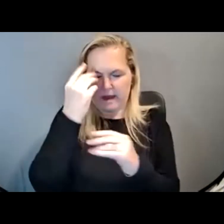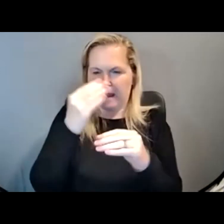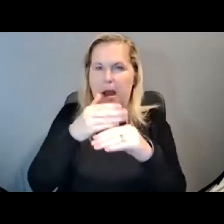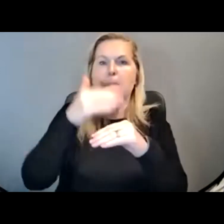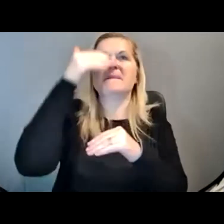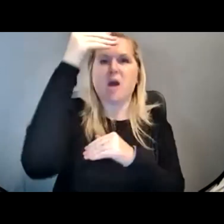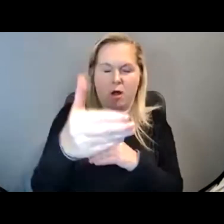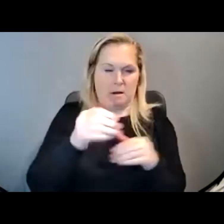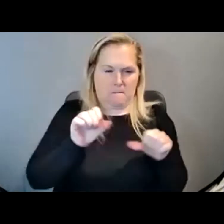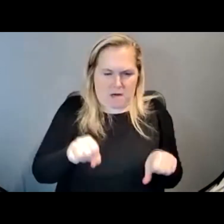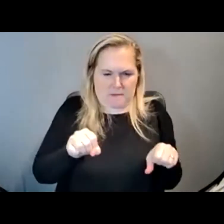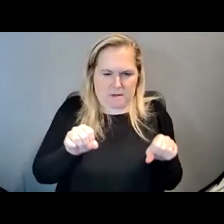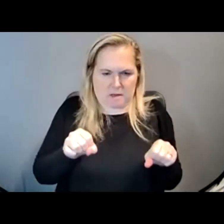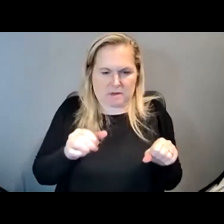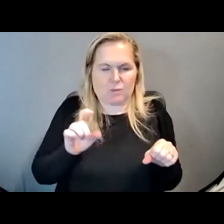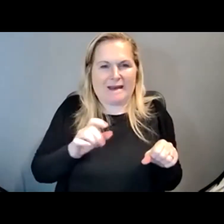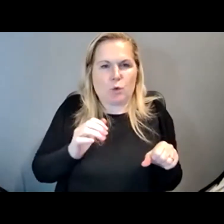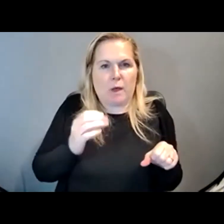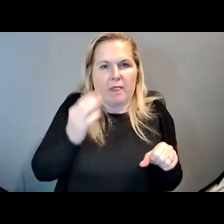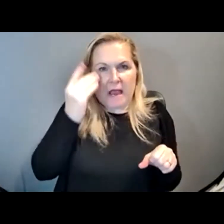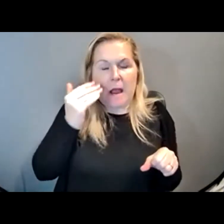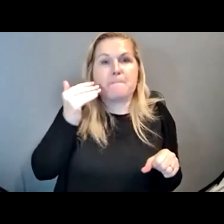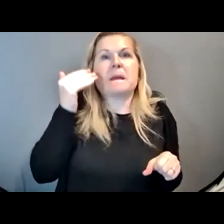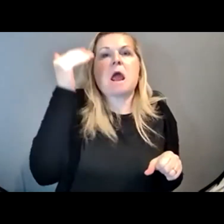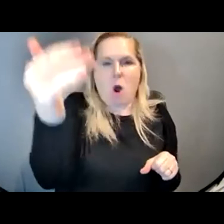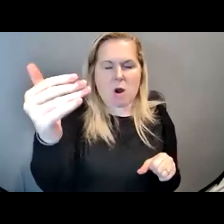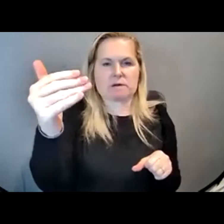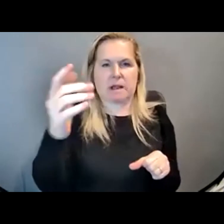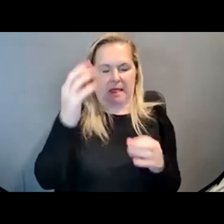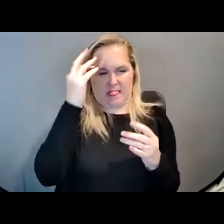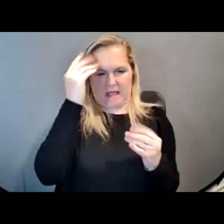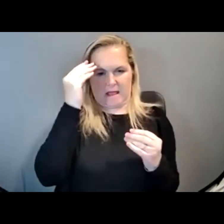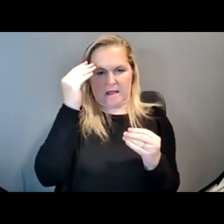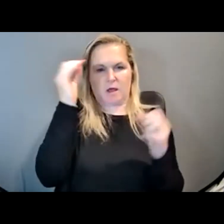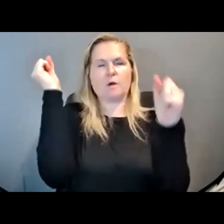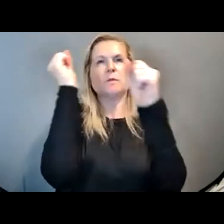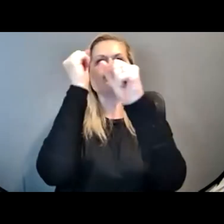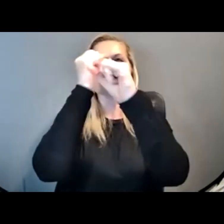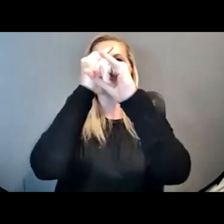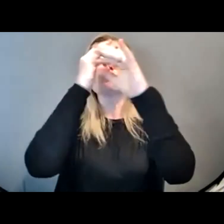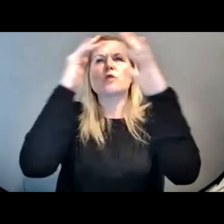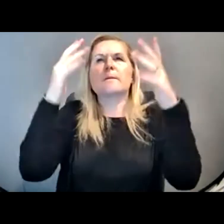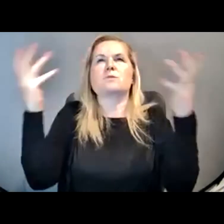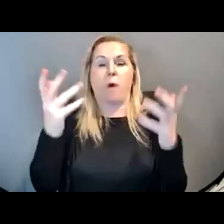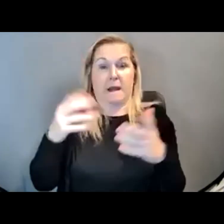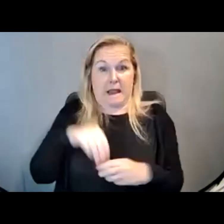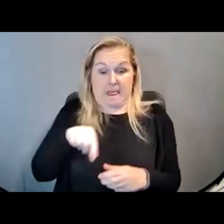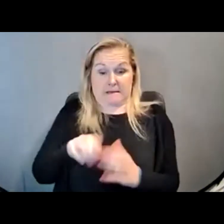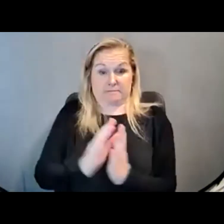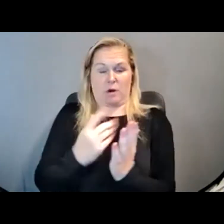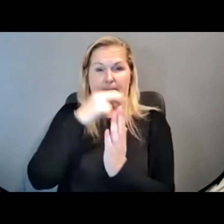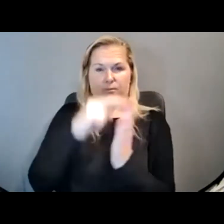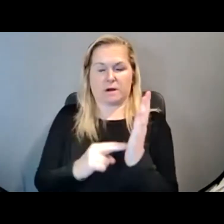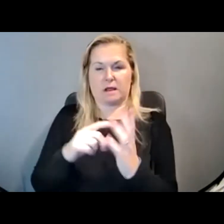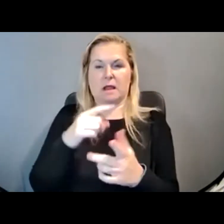what's possible. Thinking of what can we dream. So in this book that I'm reading, it's called